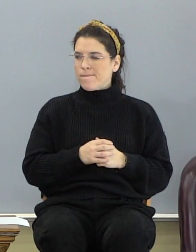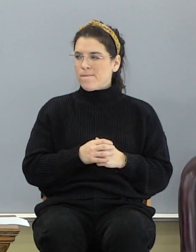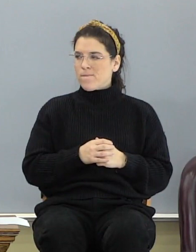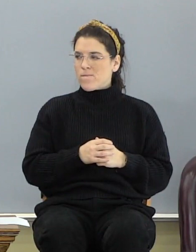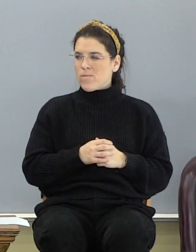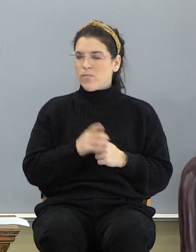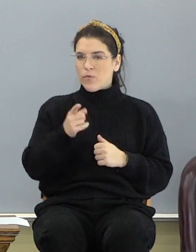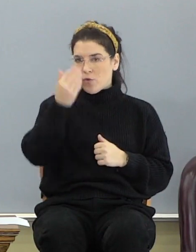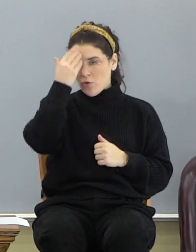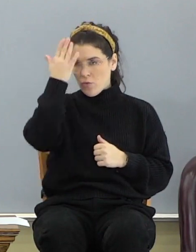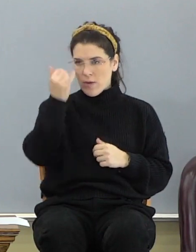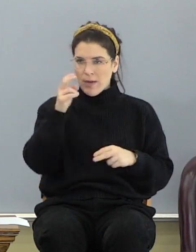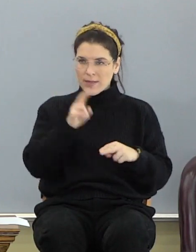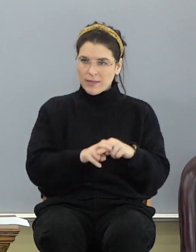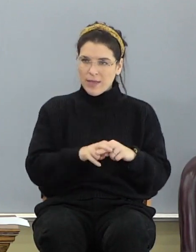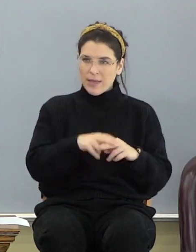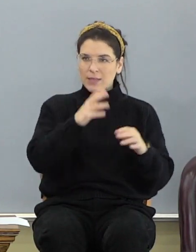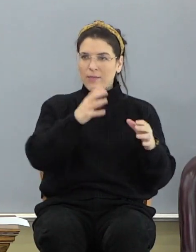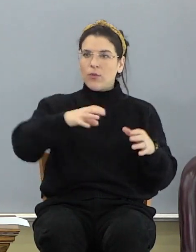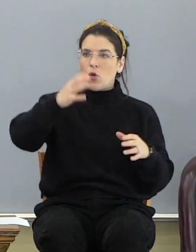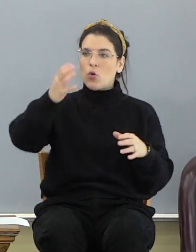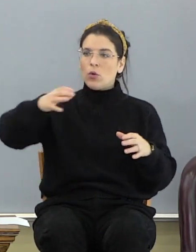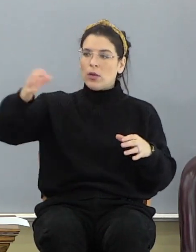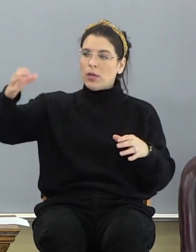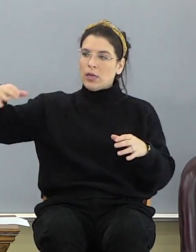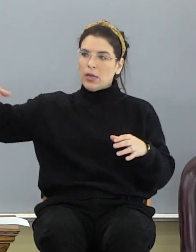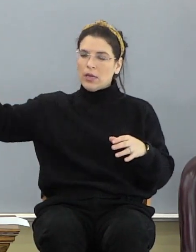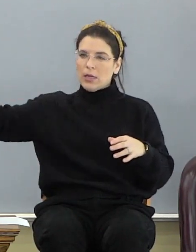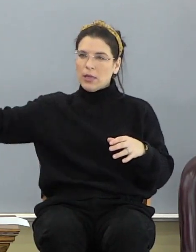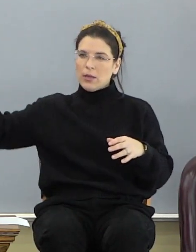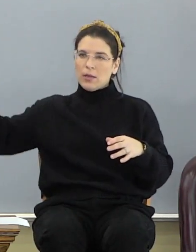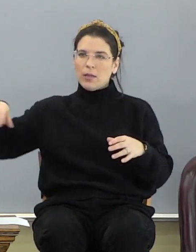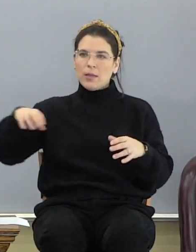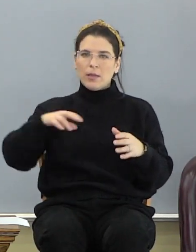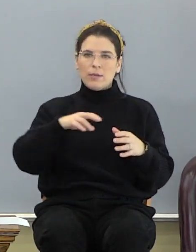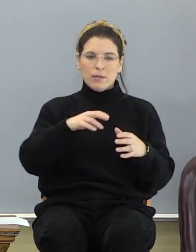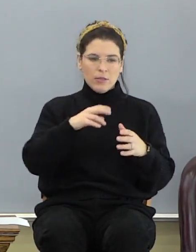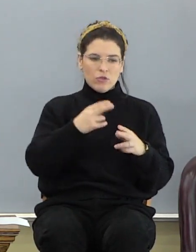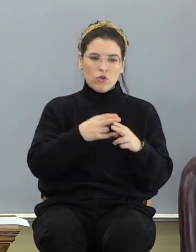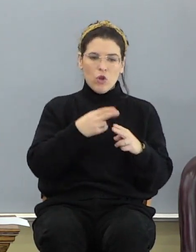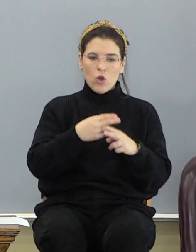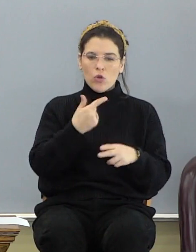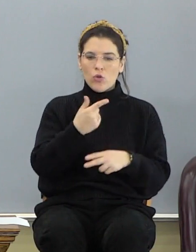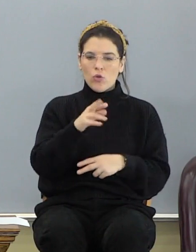You know why I sat down instead of floated off in the air? It's called gravity.